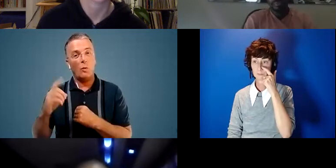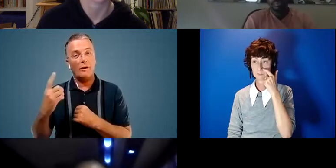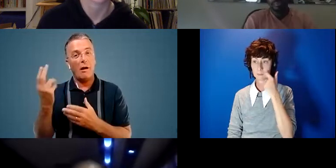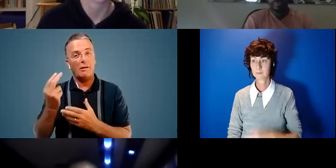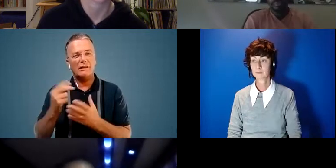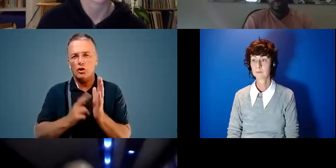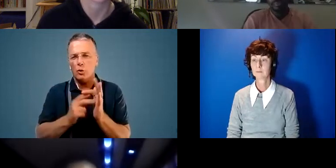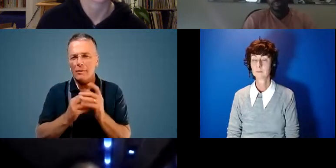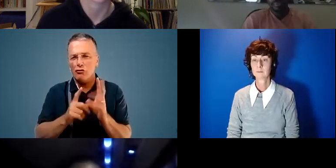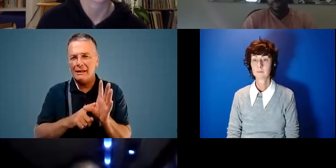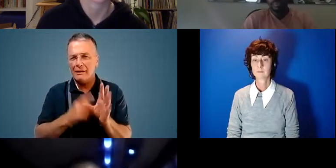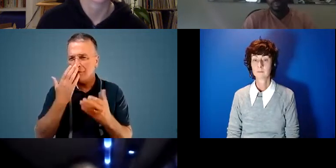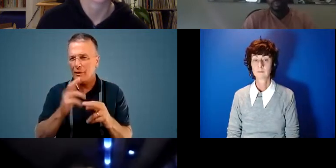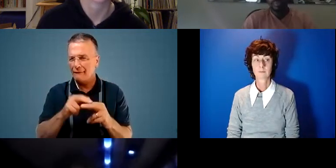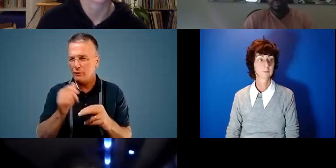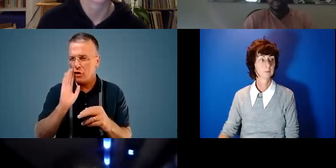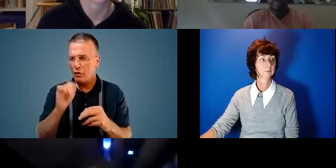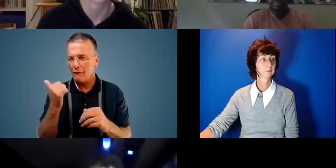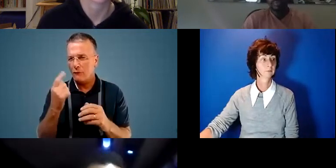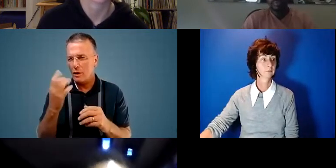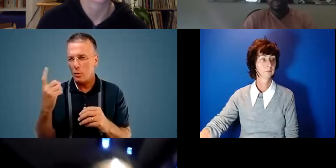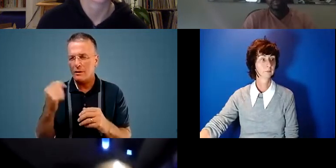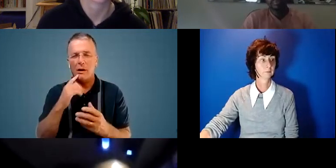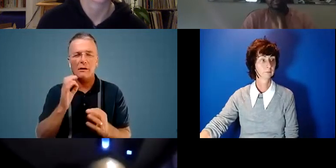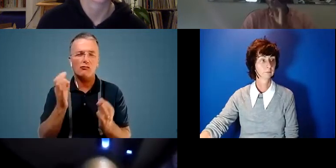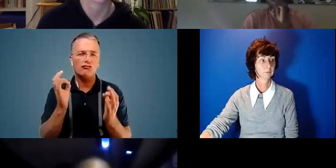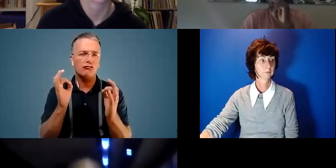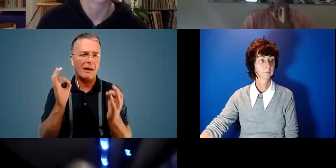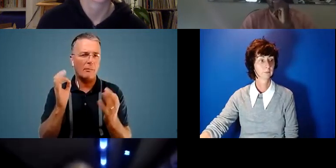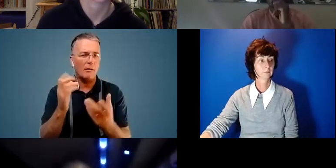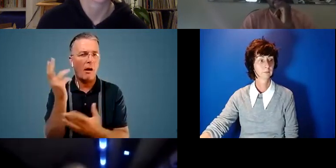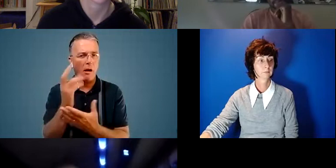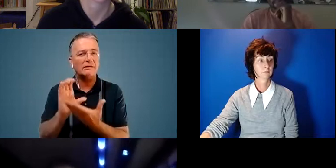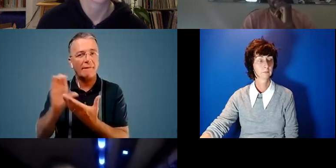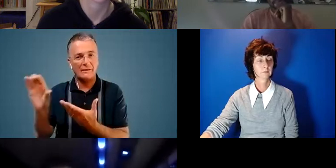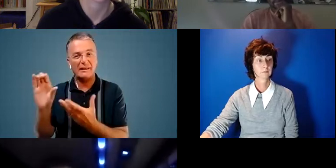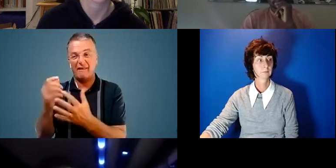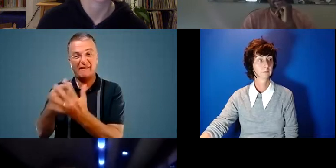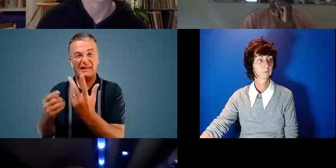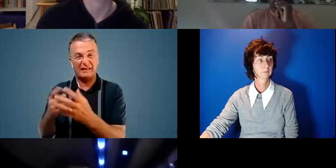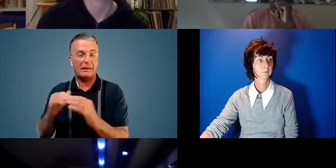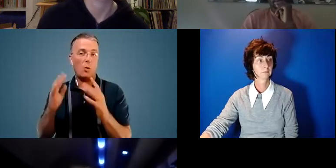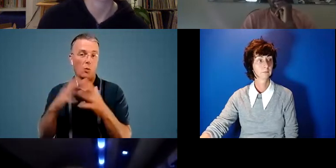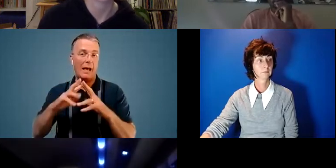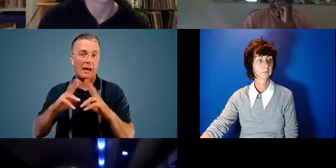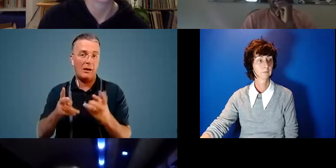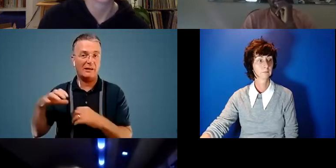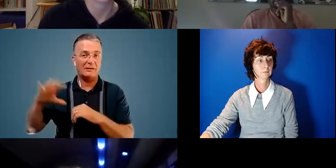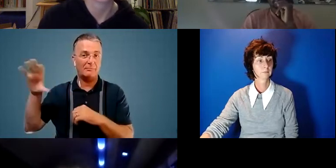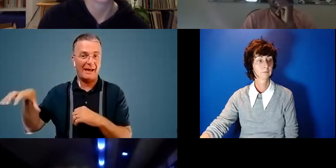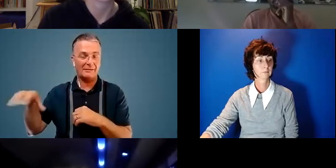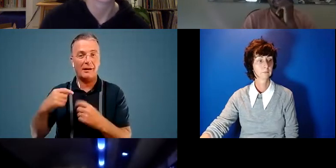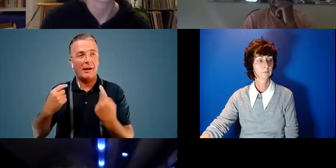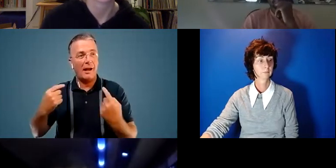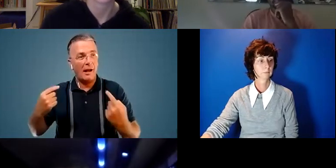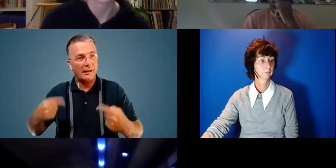newbury i don't know if anyone knows about 101 it's an incredible arts funded um facility like a warehouse space that enables people to come together